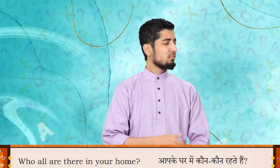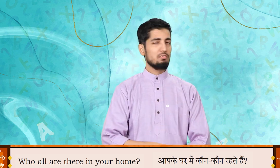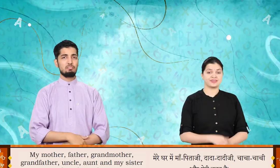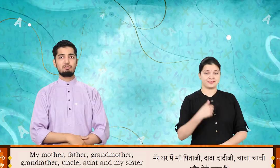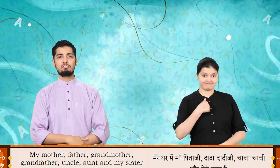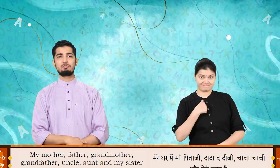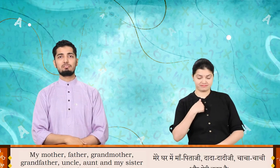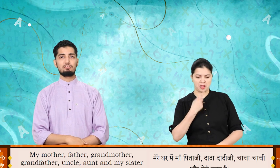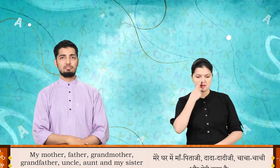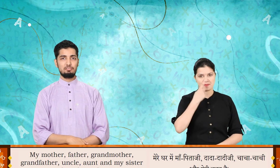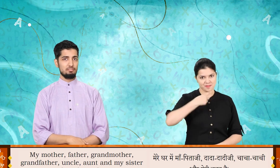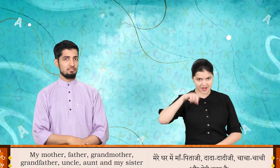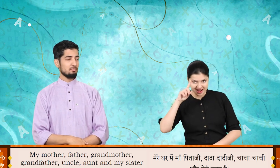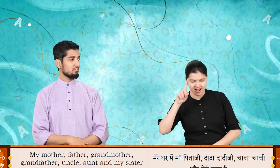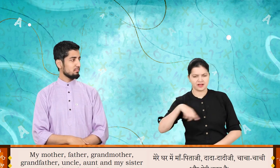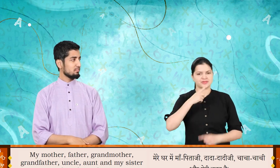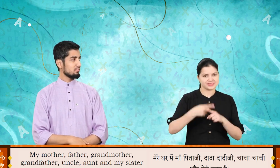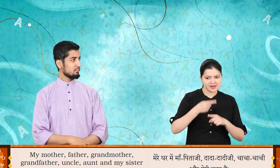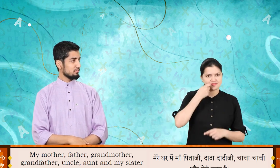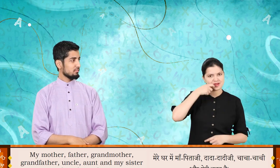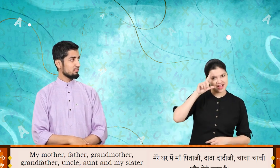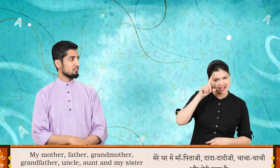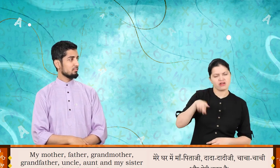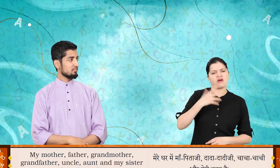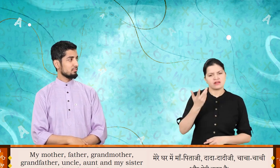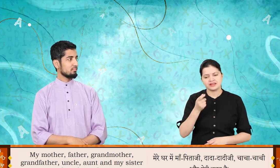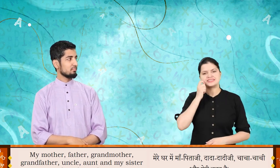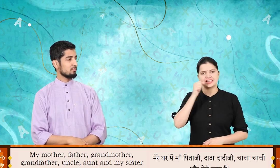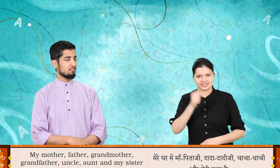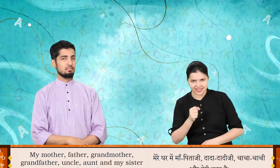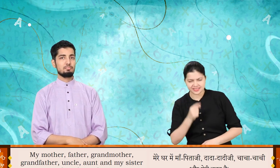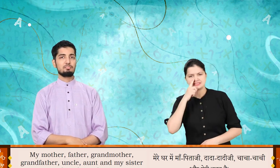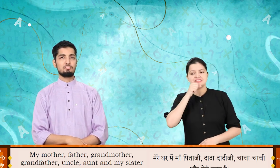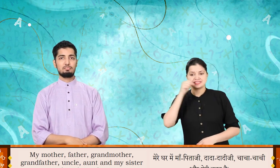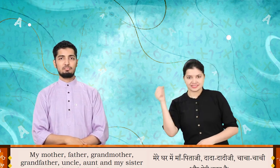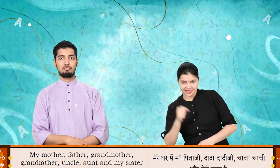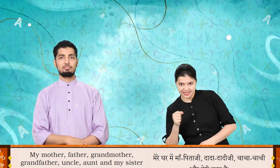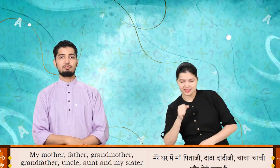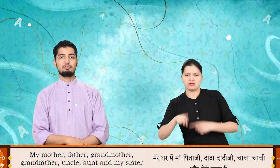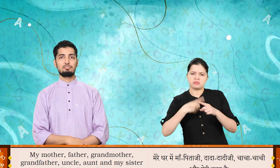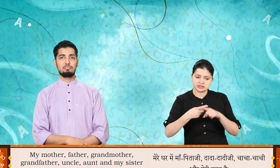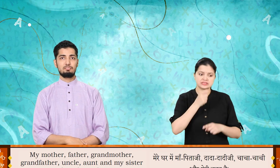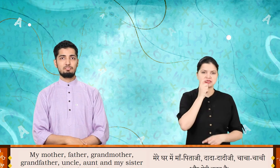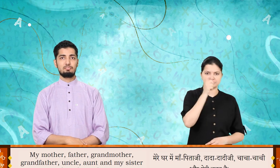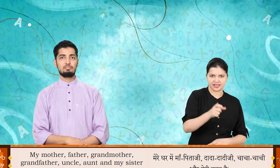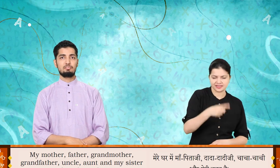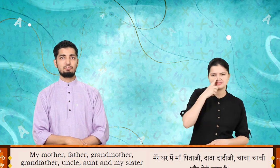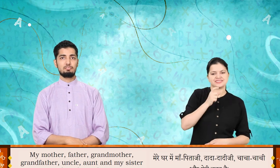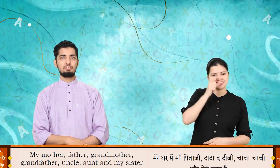My mother, father, grandfather, grandmother, uncle, aunt